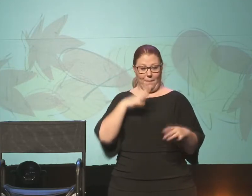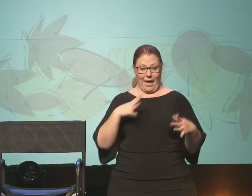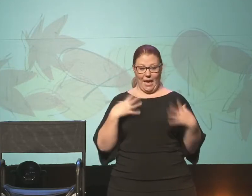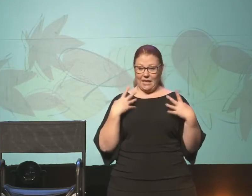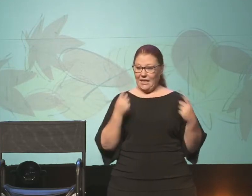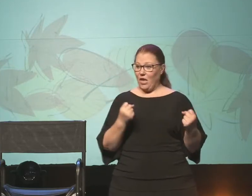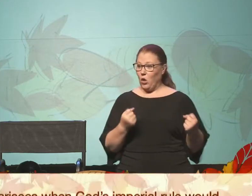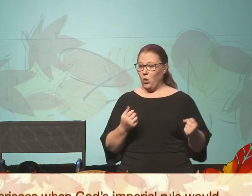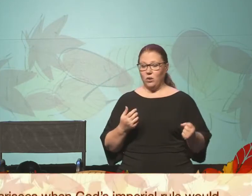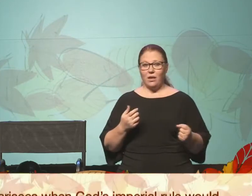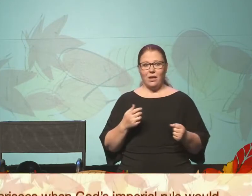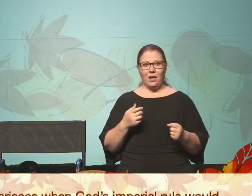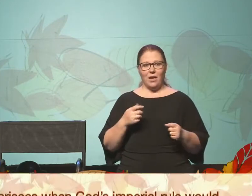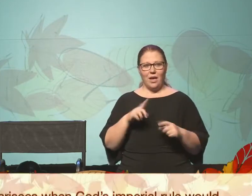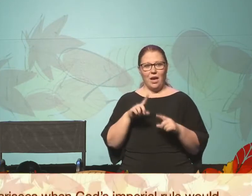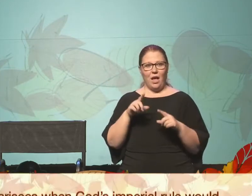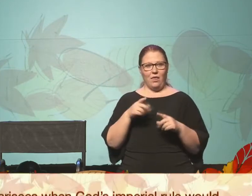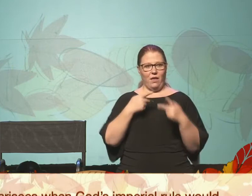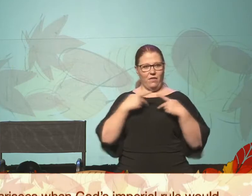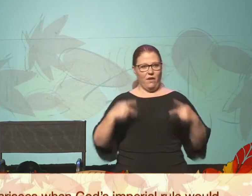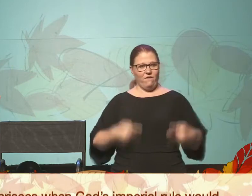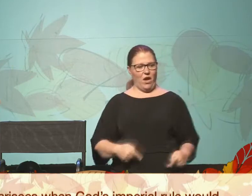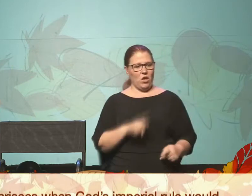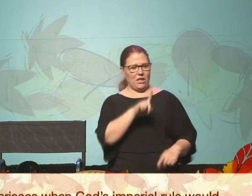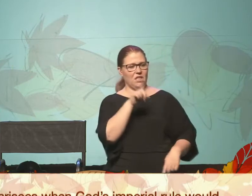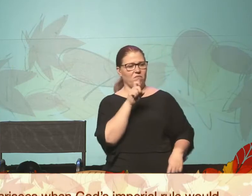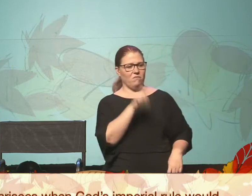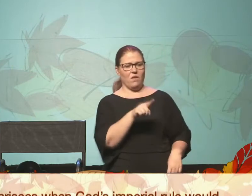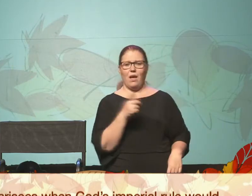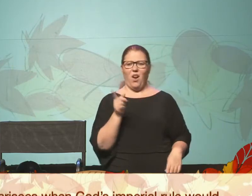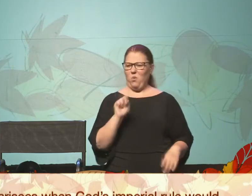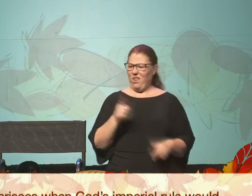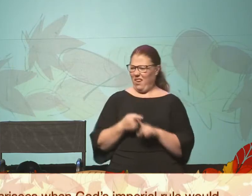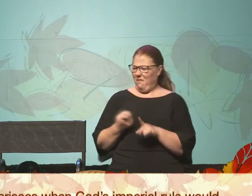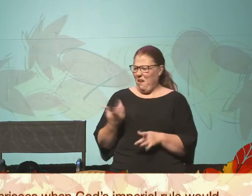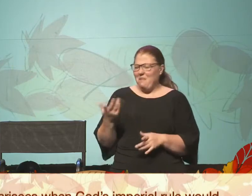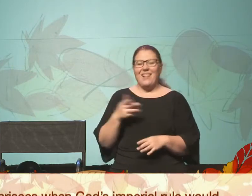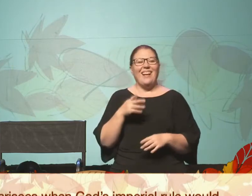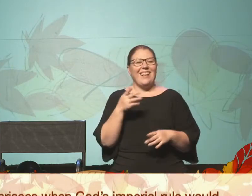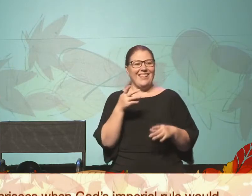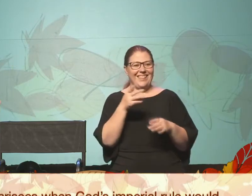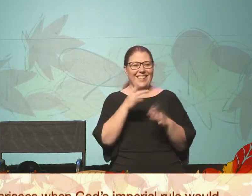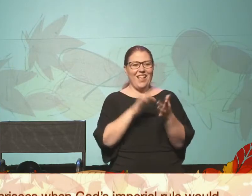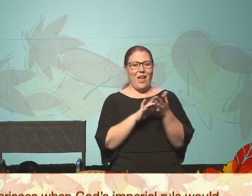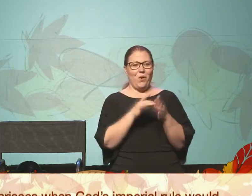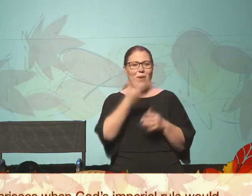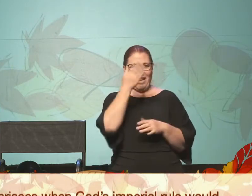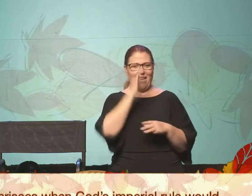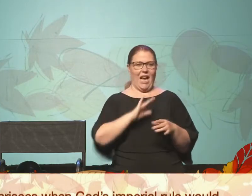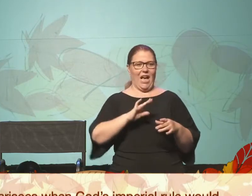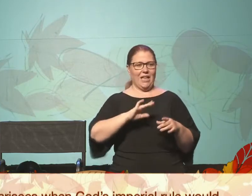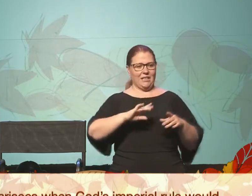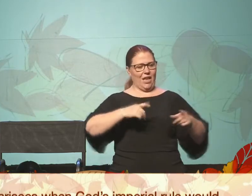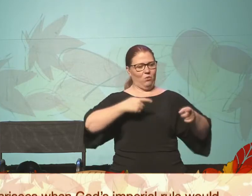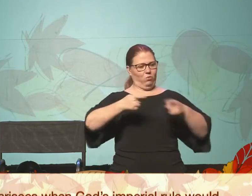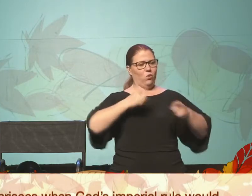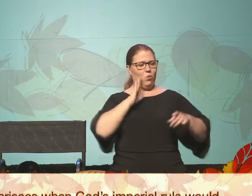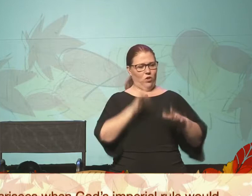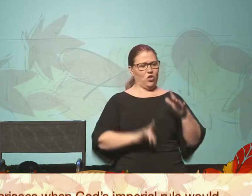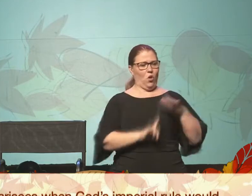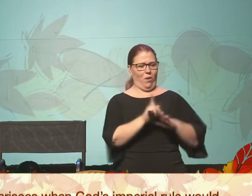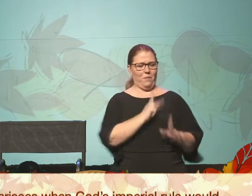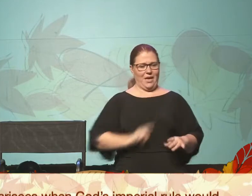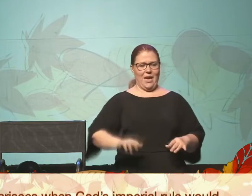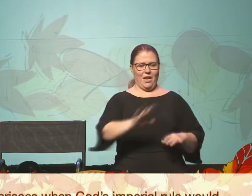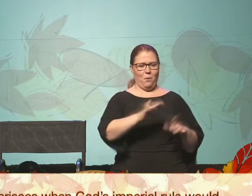just says, when asked by the Pharisees, like, where did they come from? When asked by the Pharisees when God's imperial rule will show up or when was the kingdom